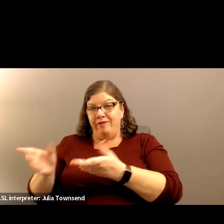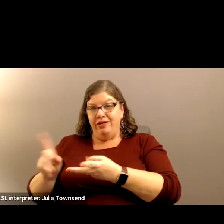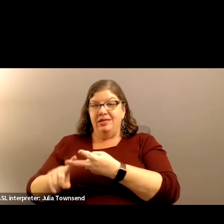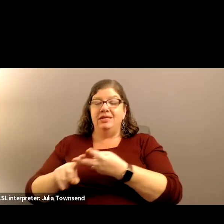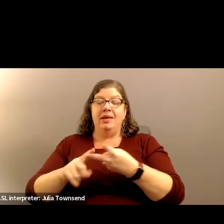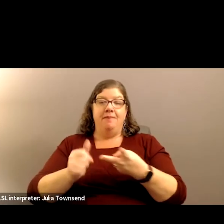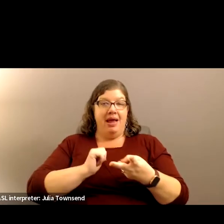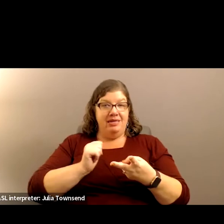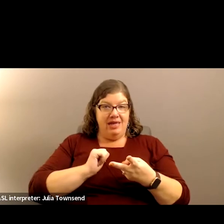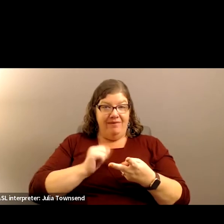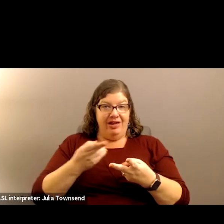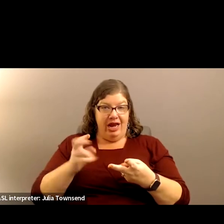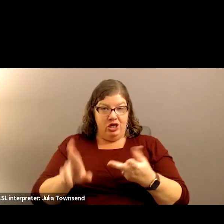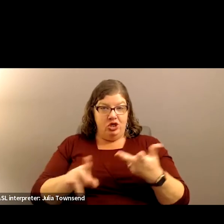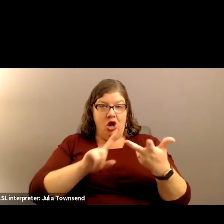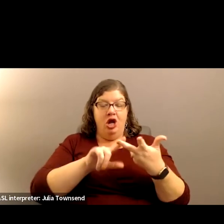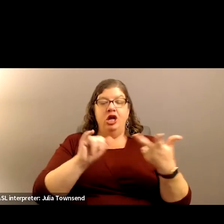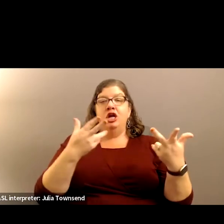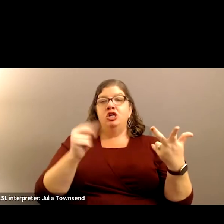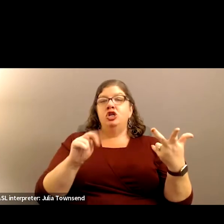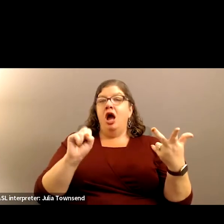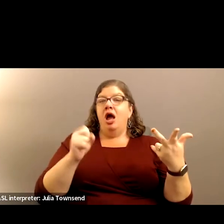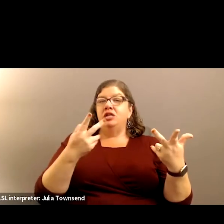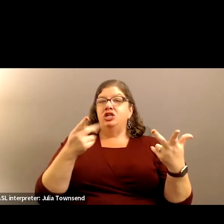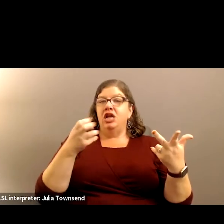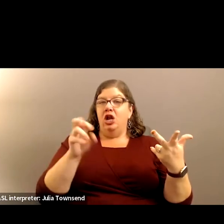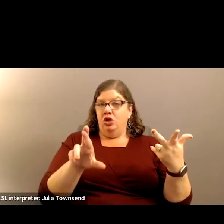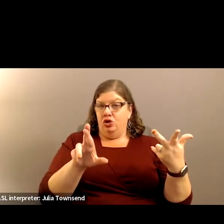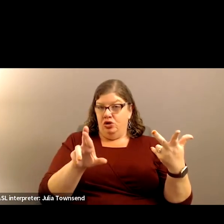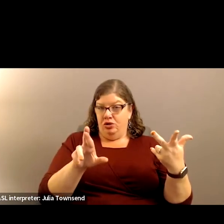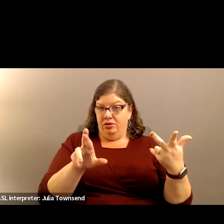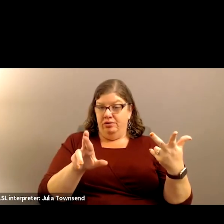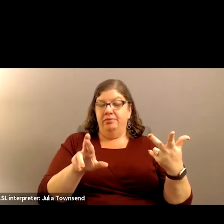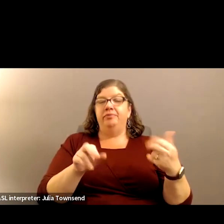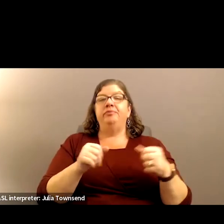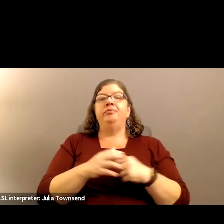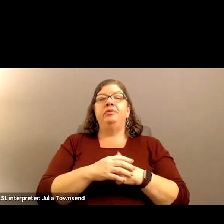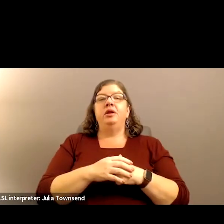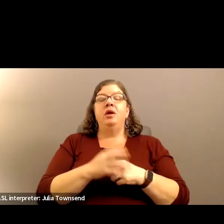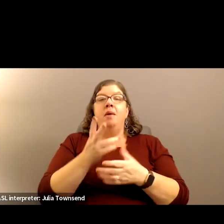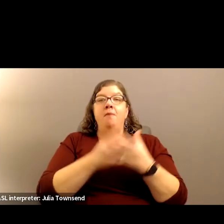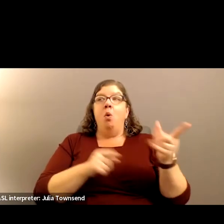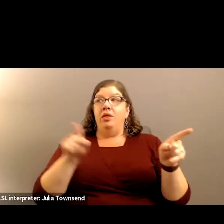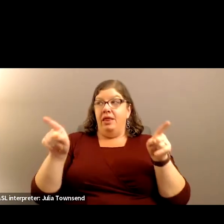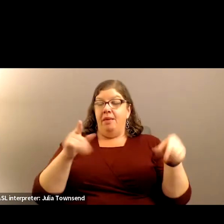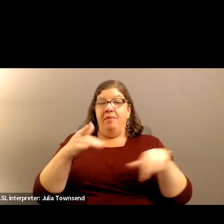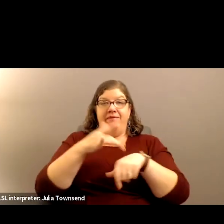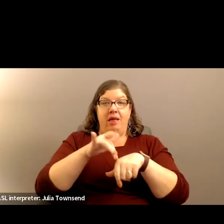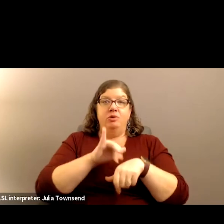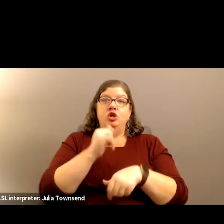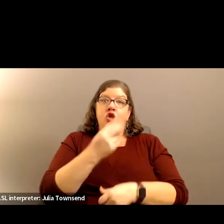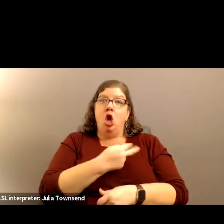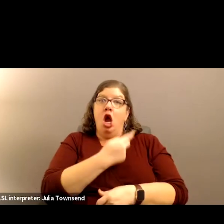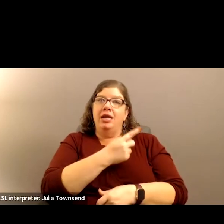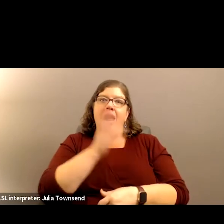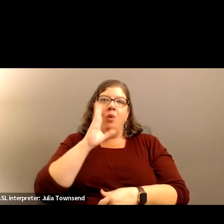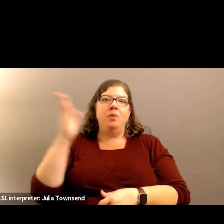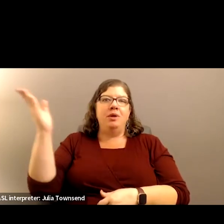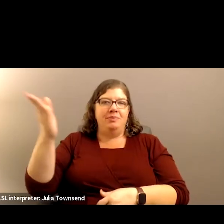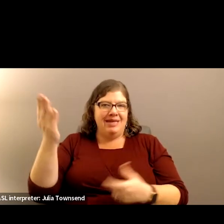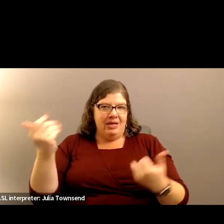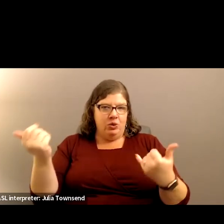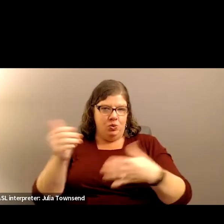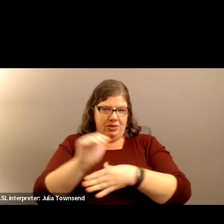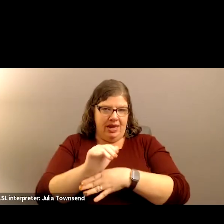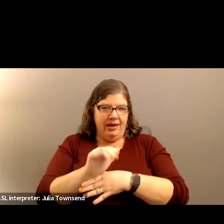myself in HR, and then John Shetler. Both are available tonight. John Shetler and I will be presenting this item to